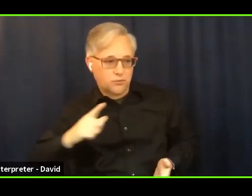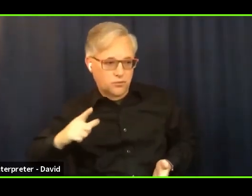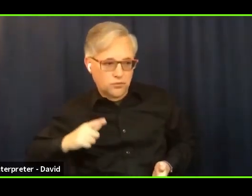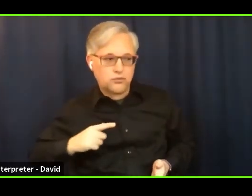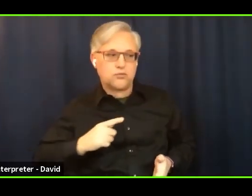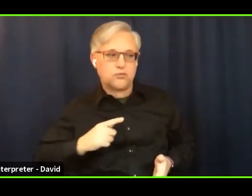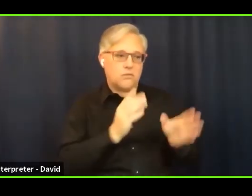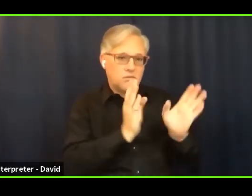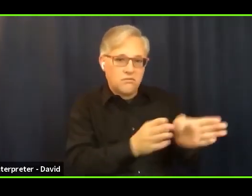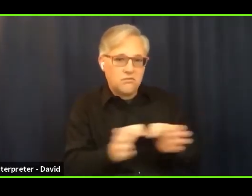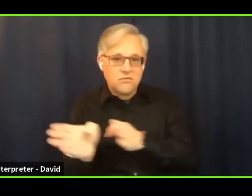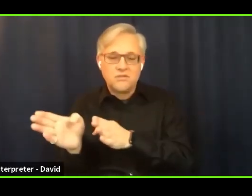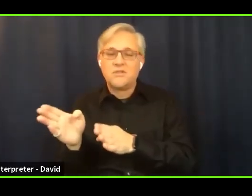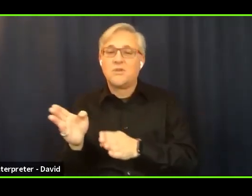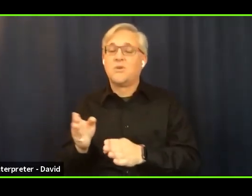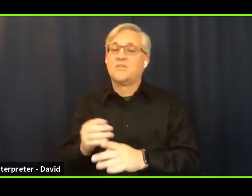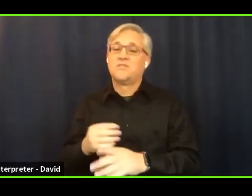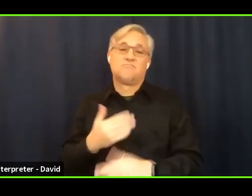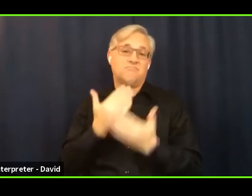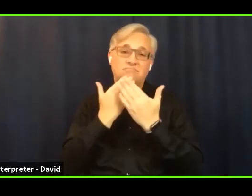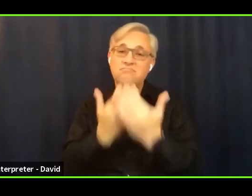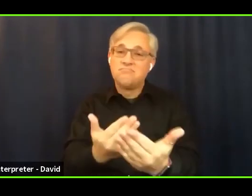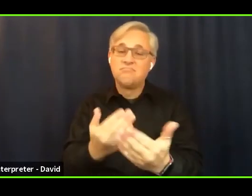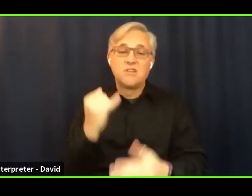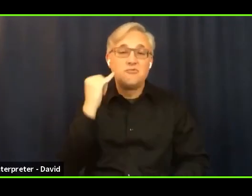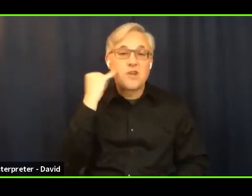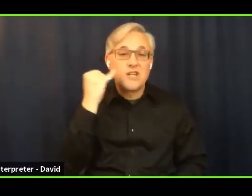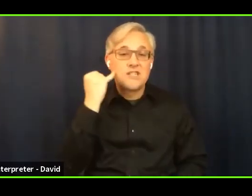you, Janie, for your leadership and your service.